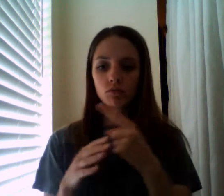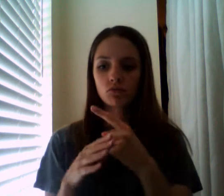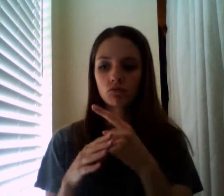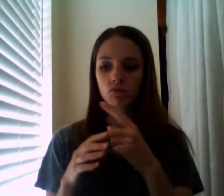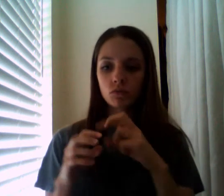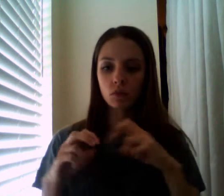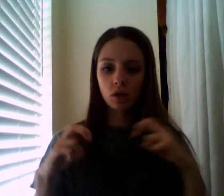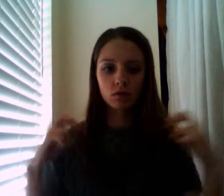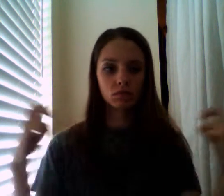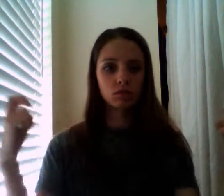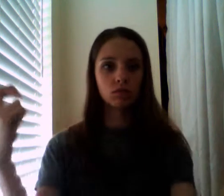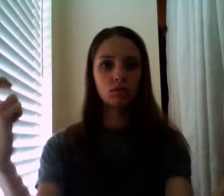pointed down at the city